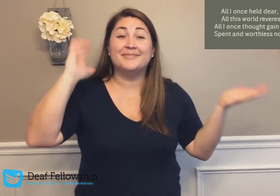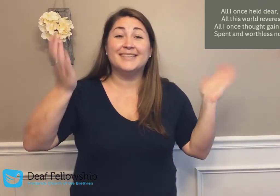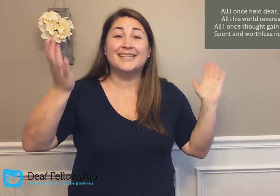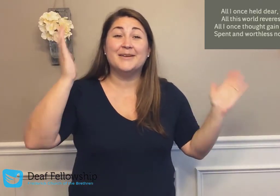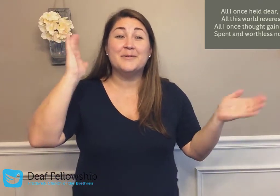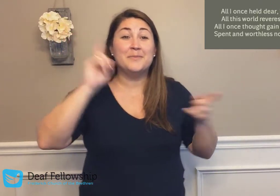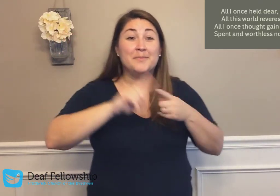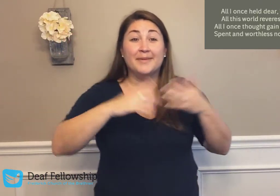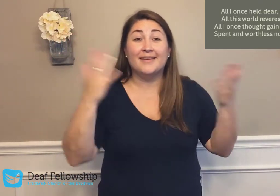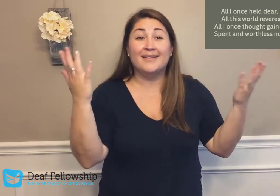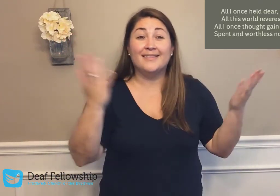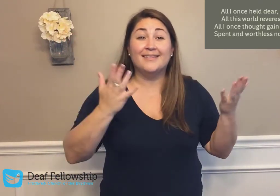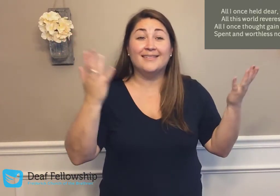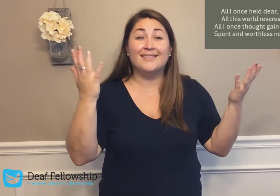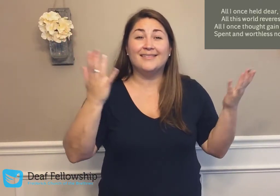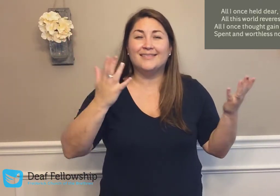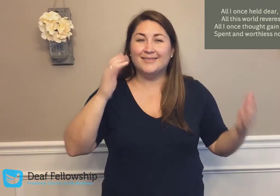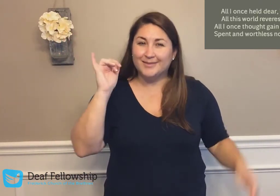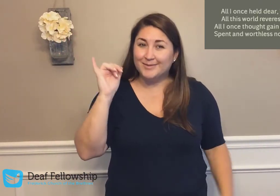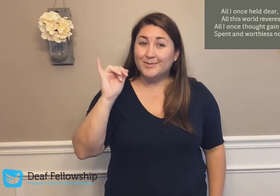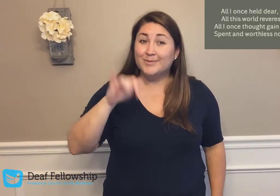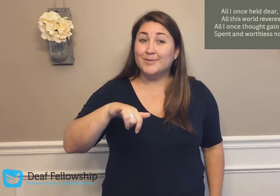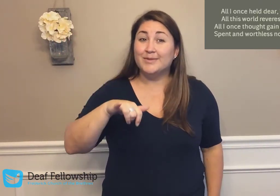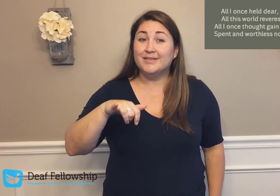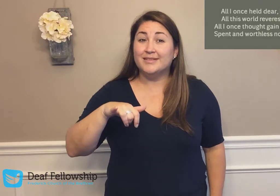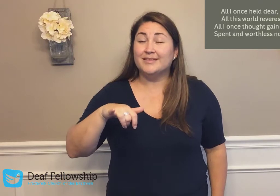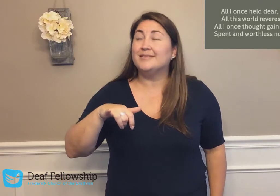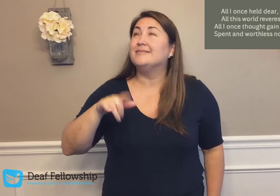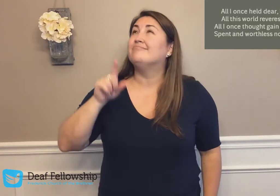compared to this